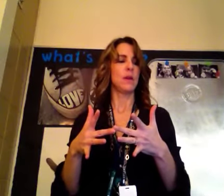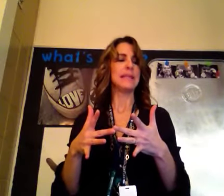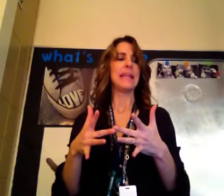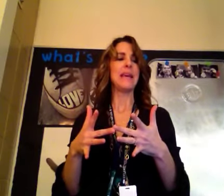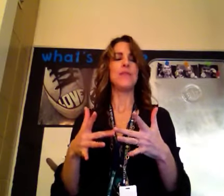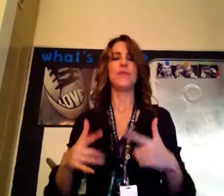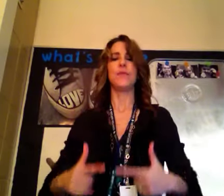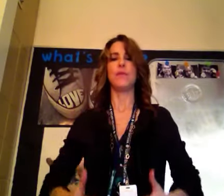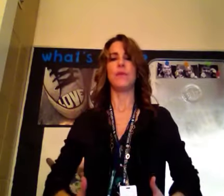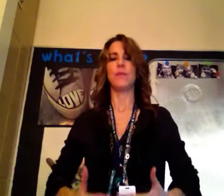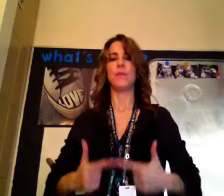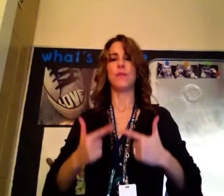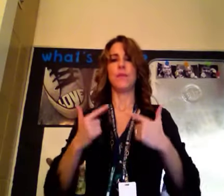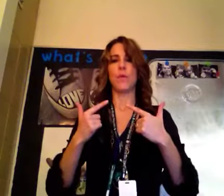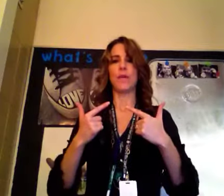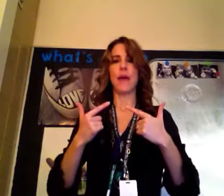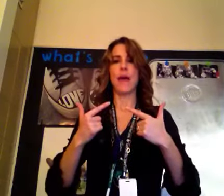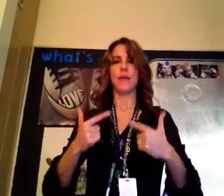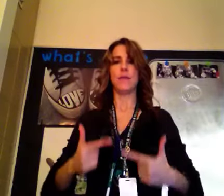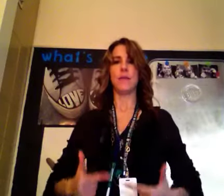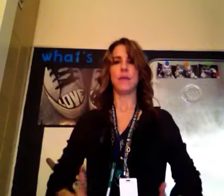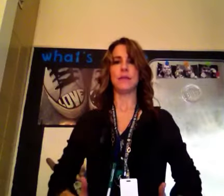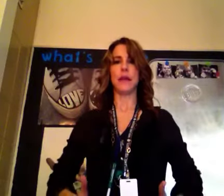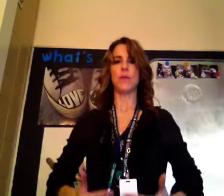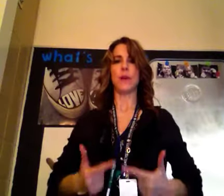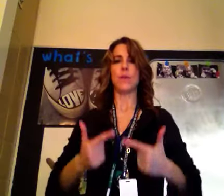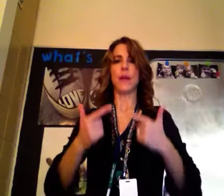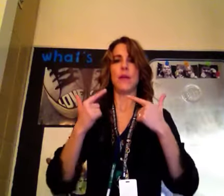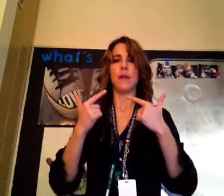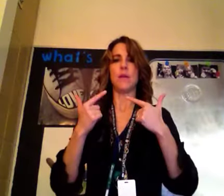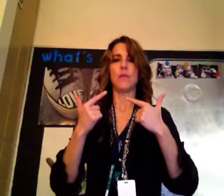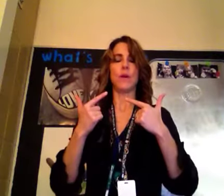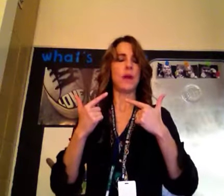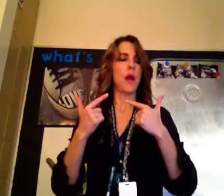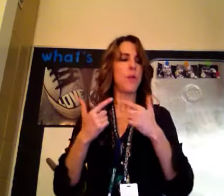Live, we've learned this before, it's L, starting down by your belly and working up.